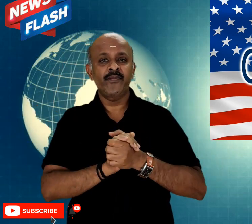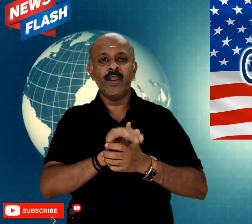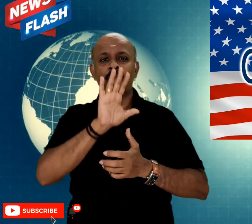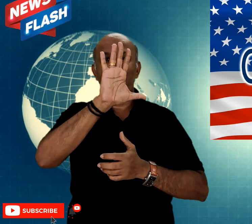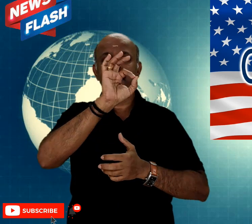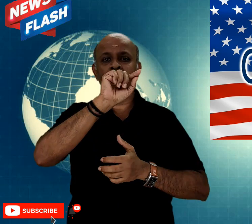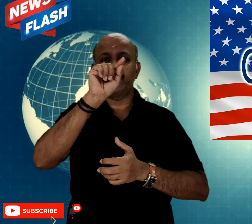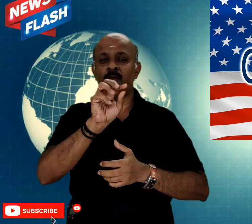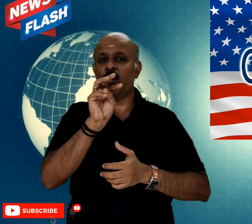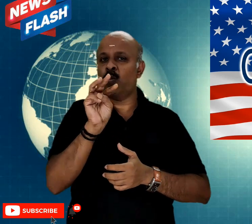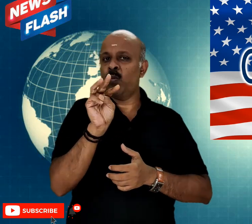tested.